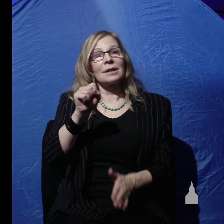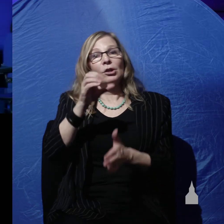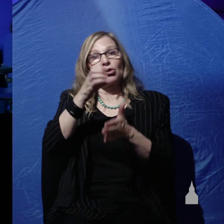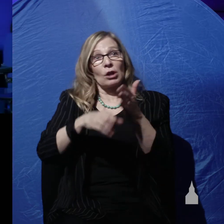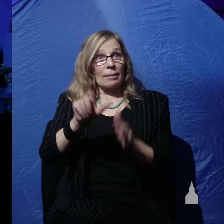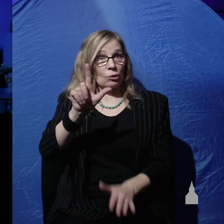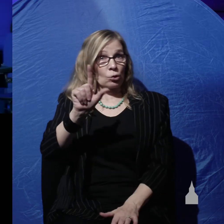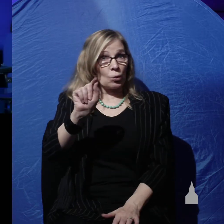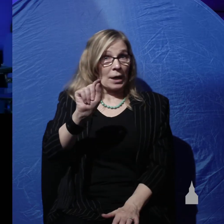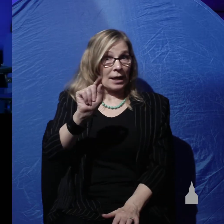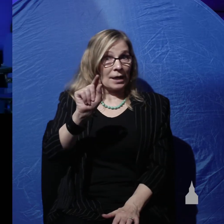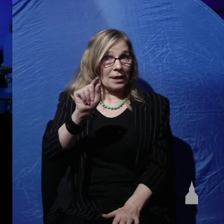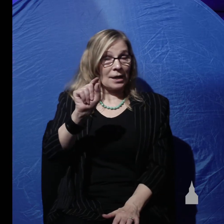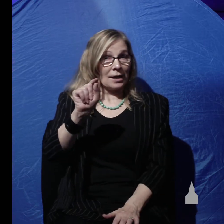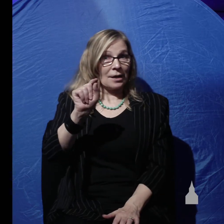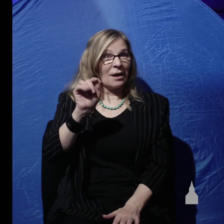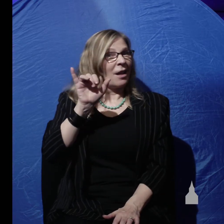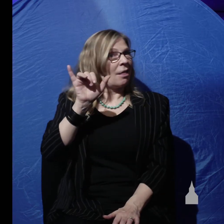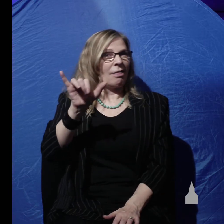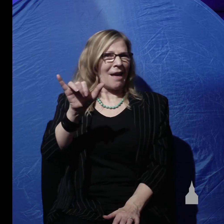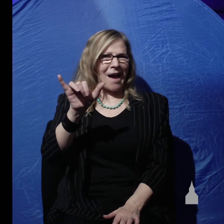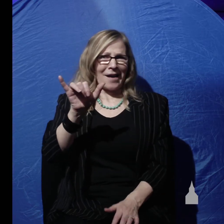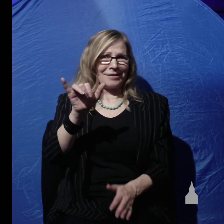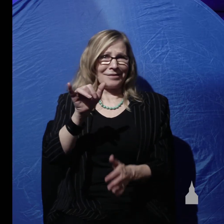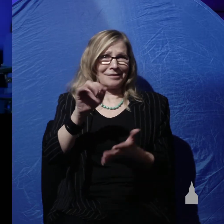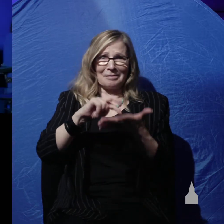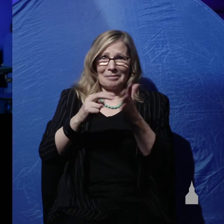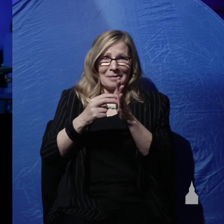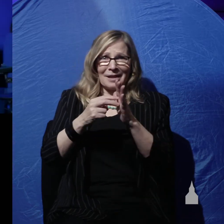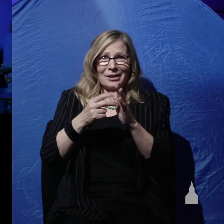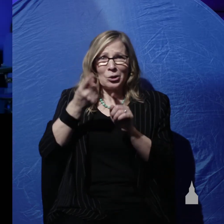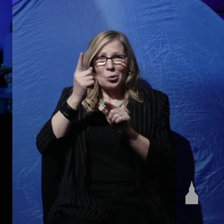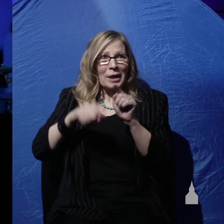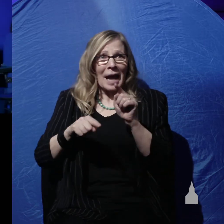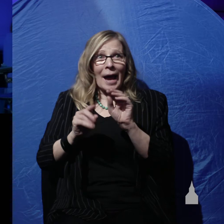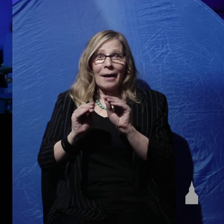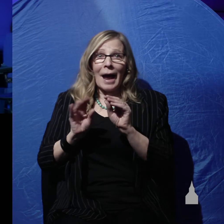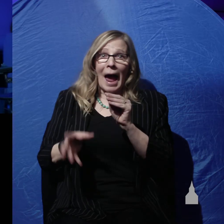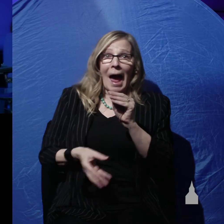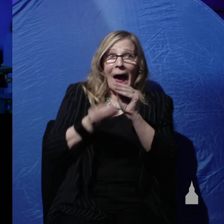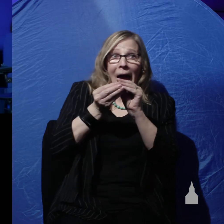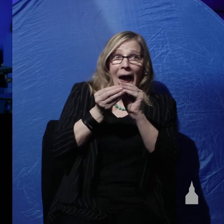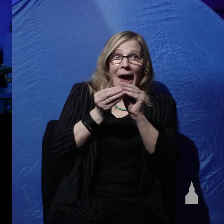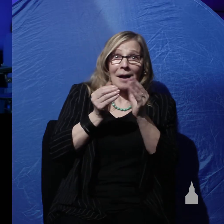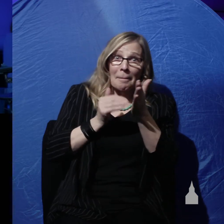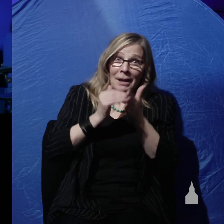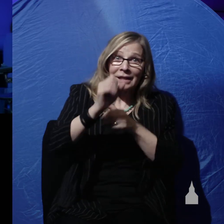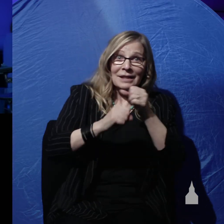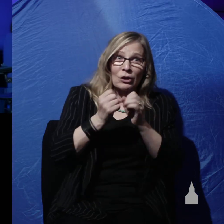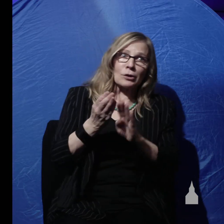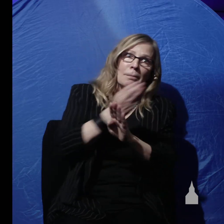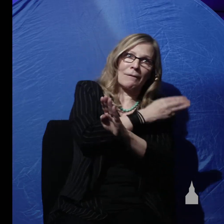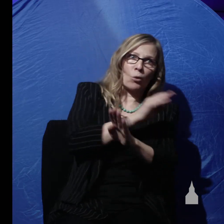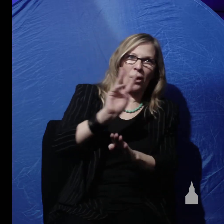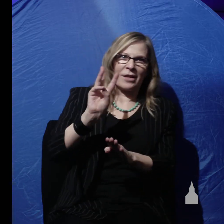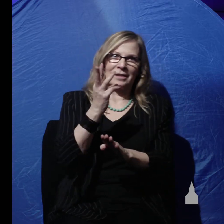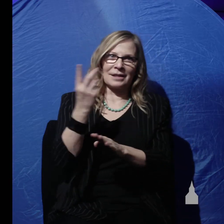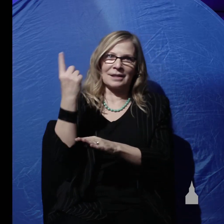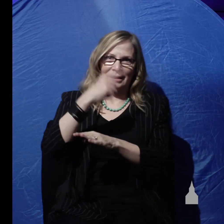20 because it rules out putting any time before the six days. For notice what it says. For in